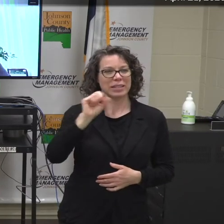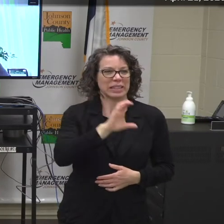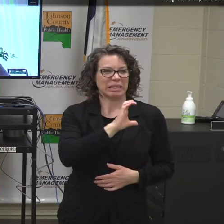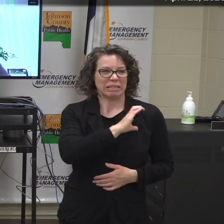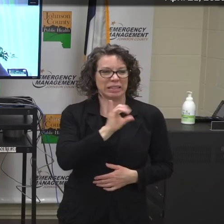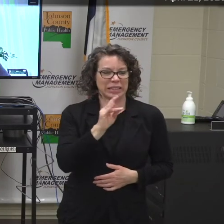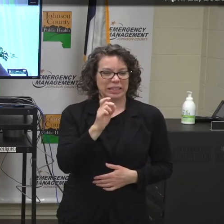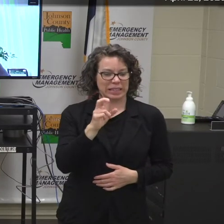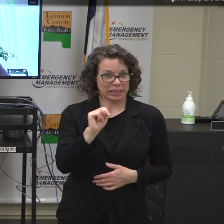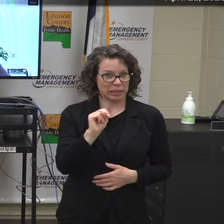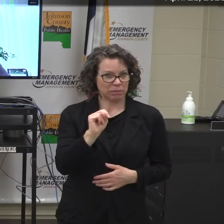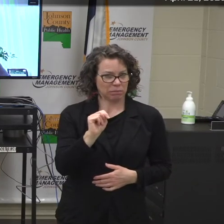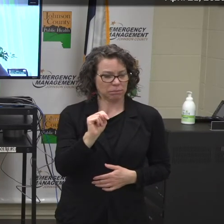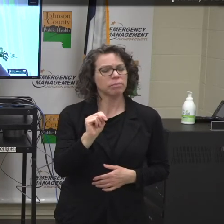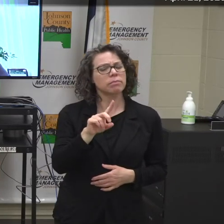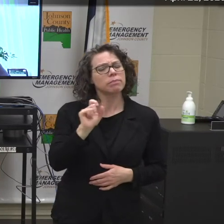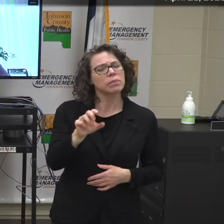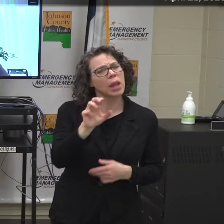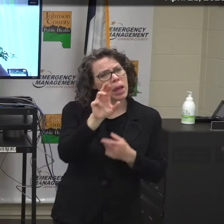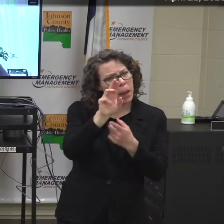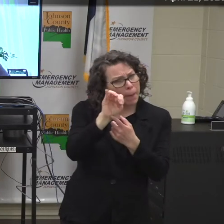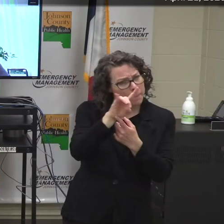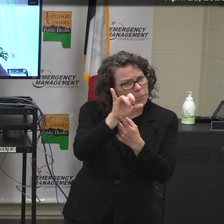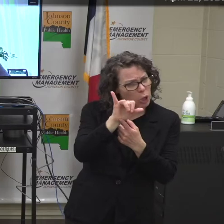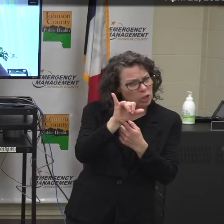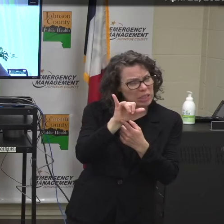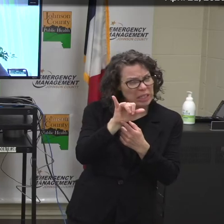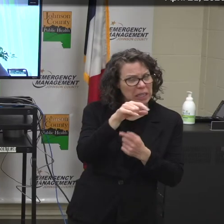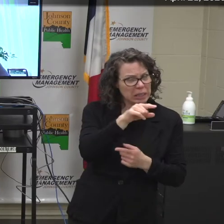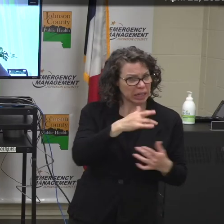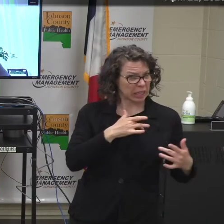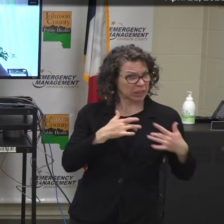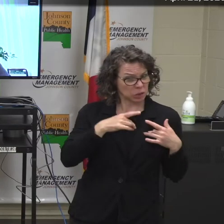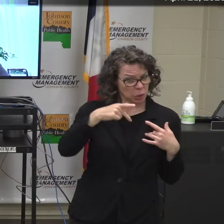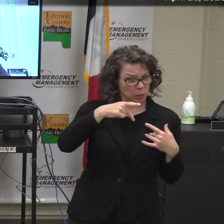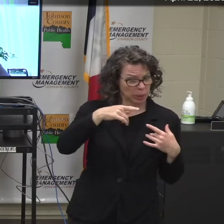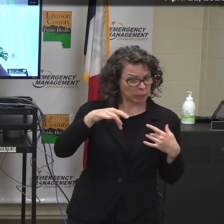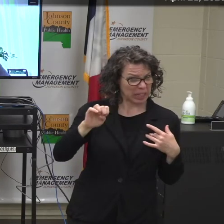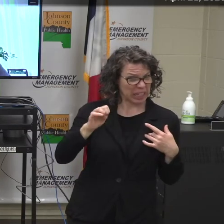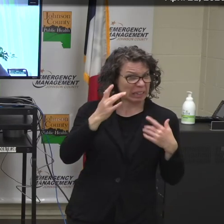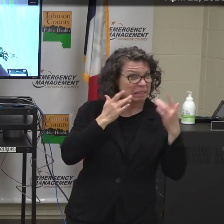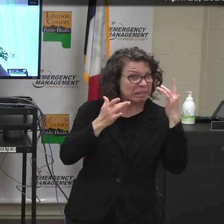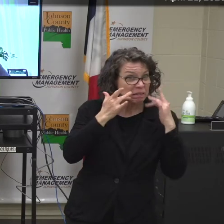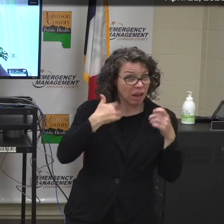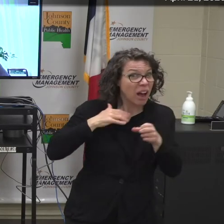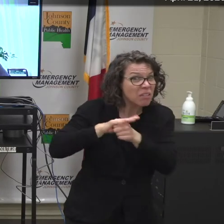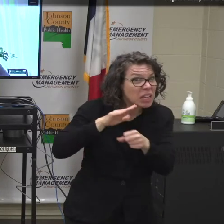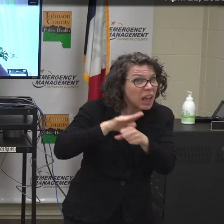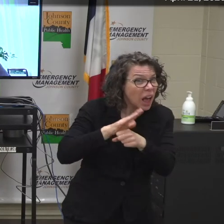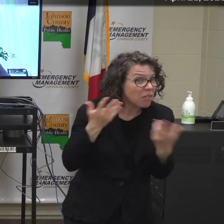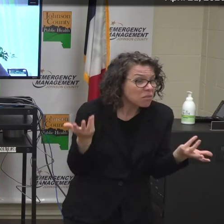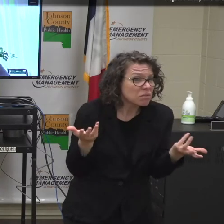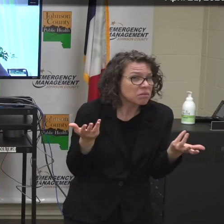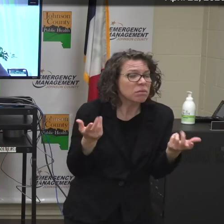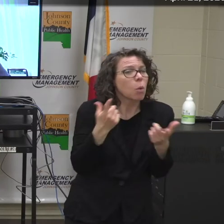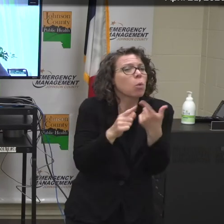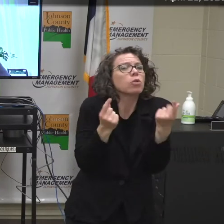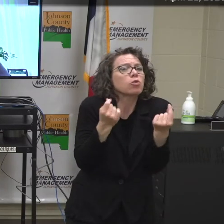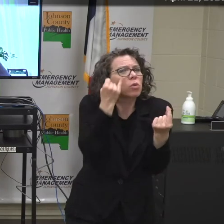concerns about the amount of PPE they are provided by the hospital? And if so, how are these concerns addressed?